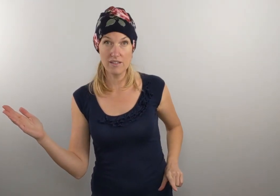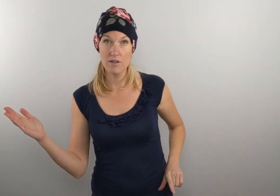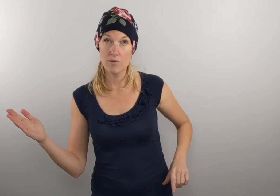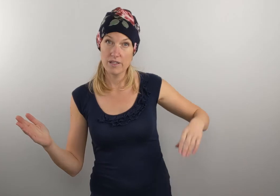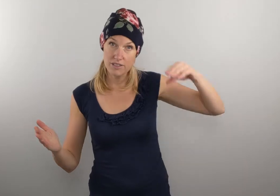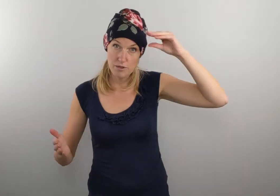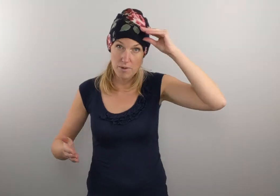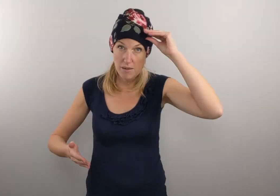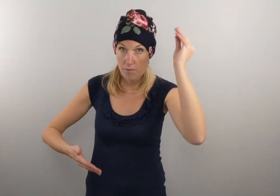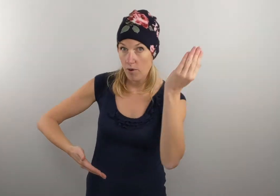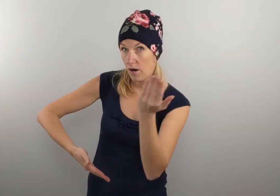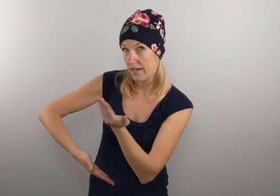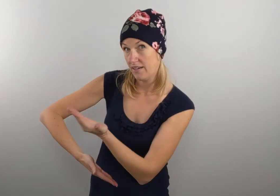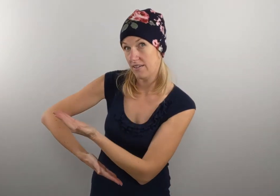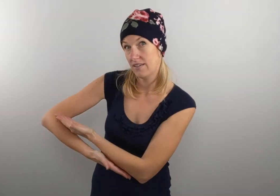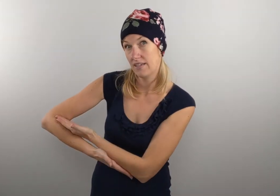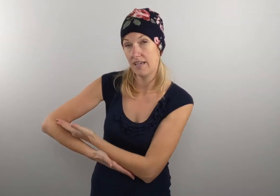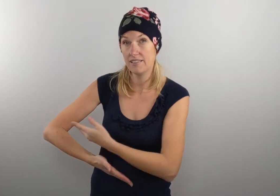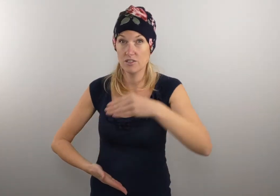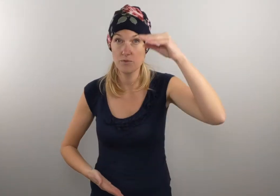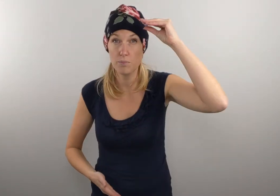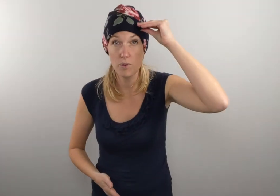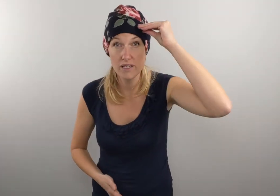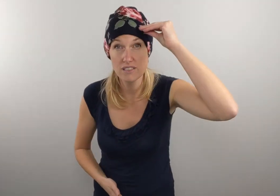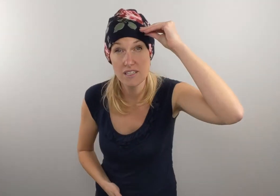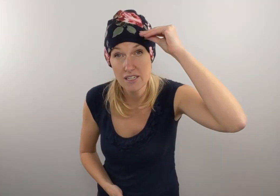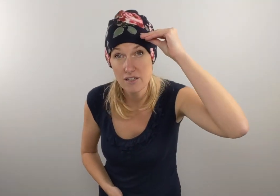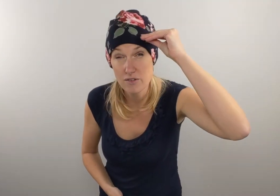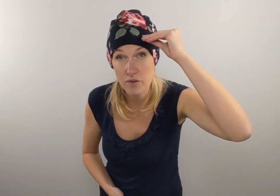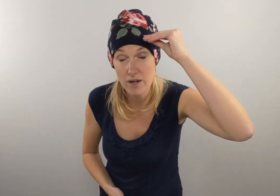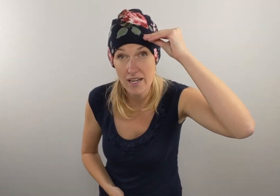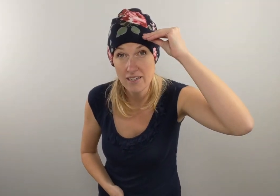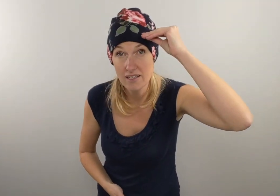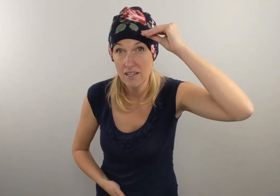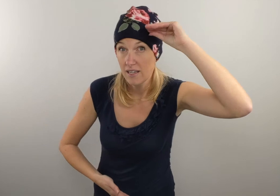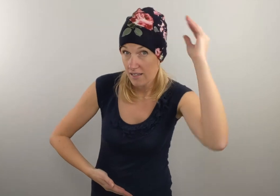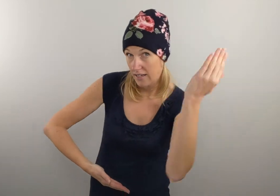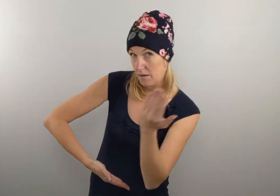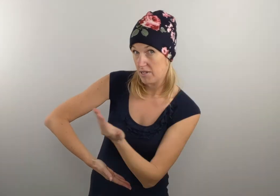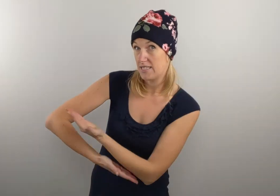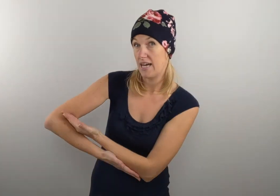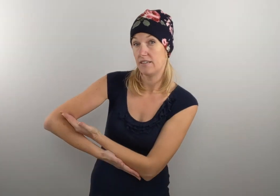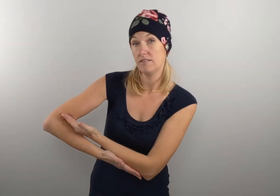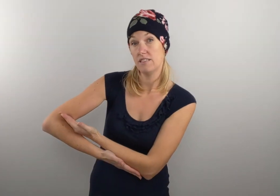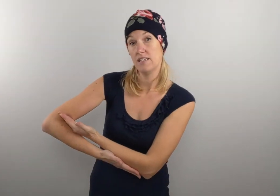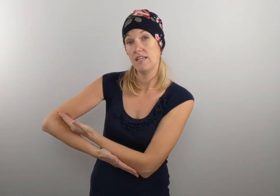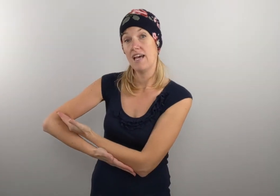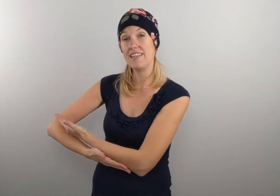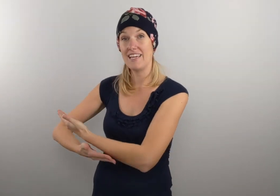we're going to do a baby boy. Okay. So boy, start here at your forehead and then coming down. And then